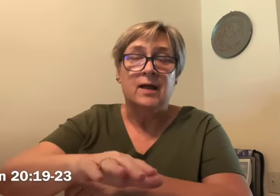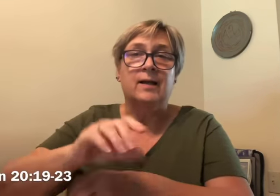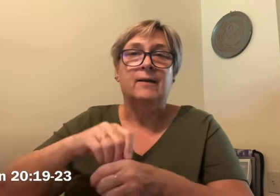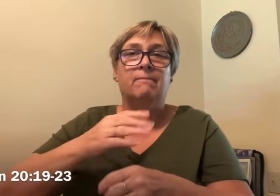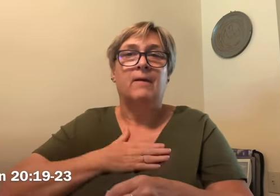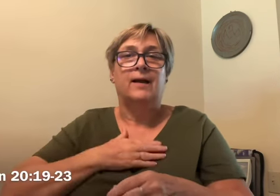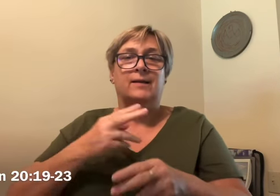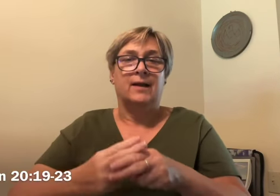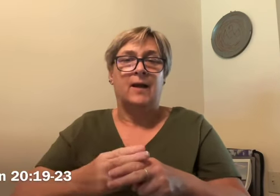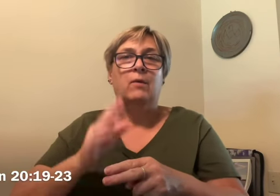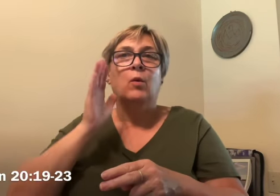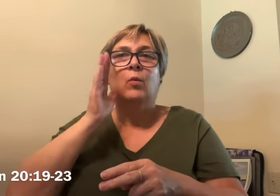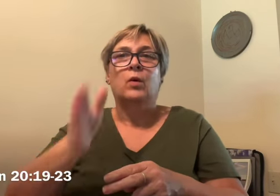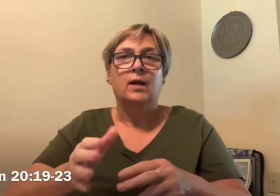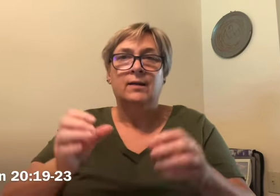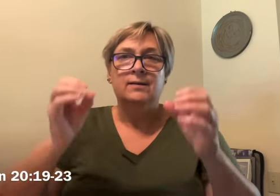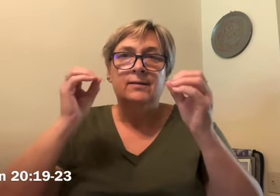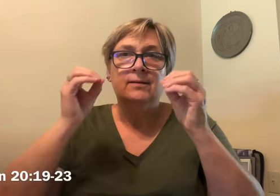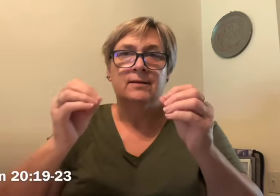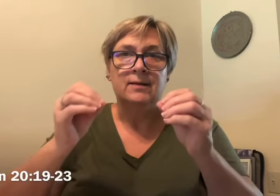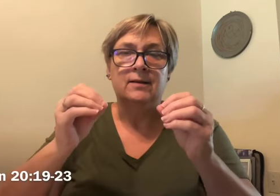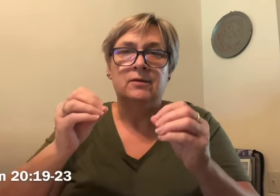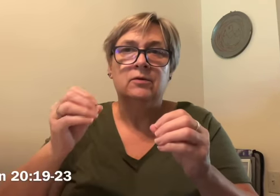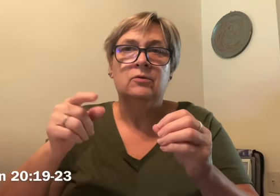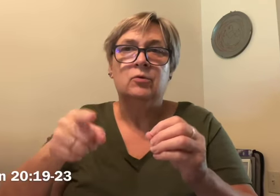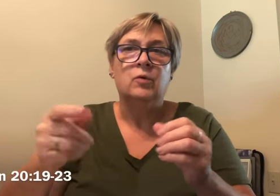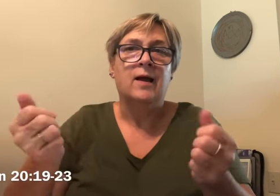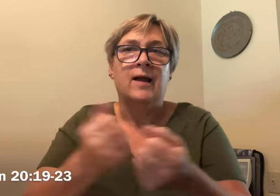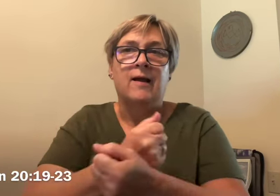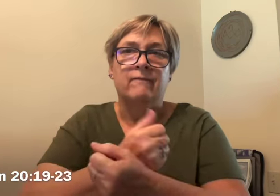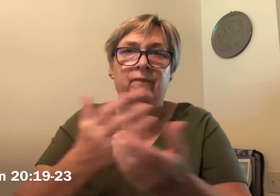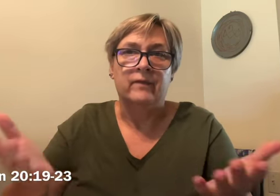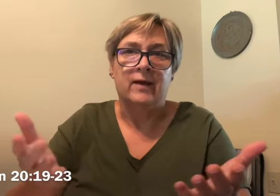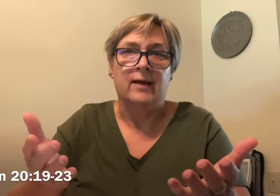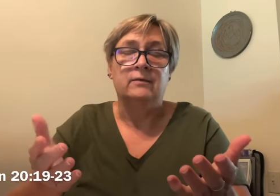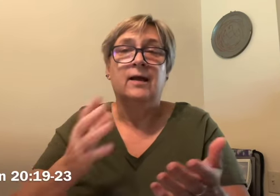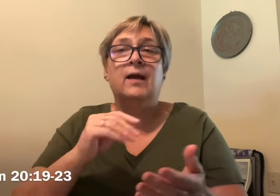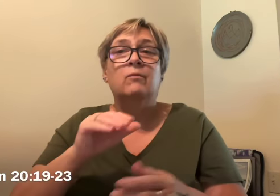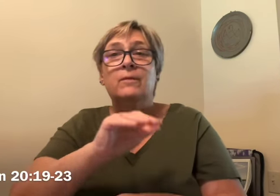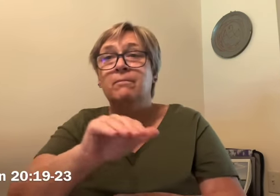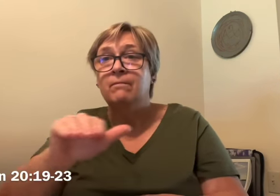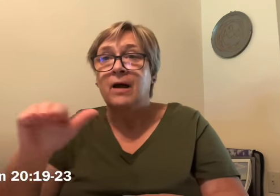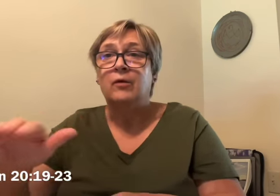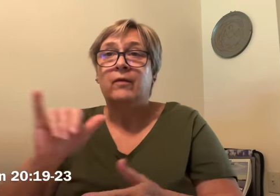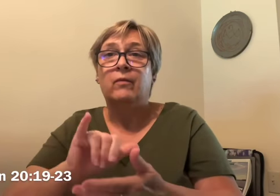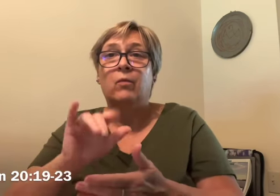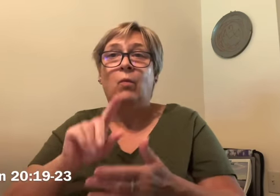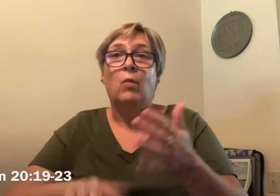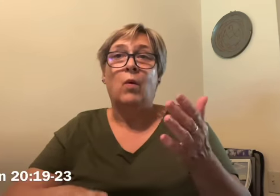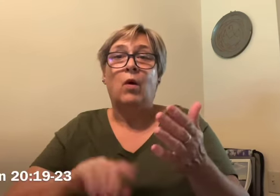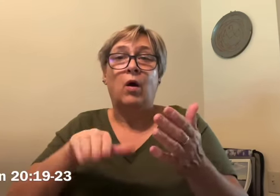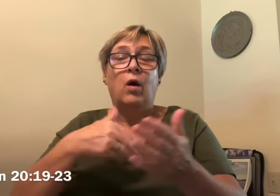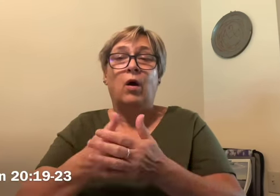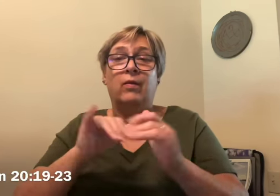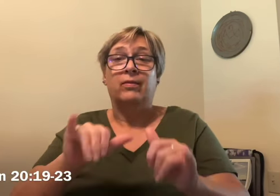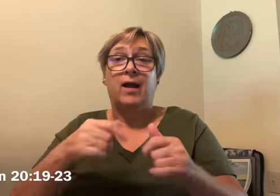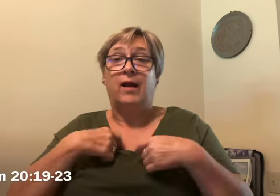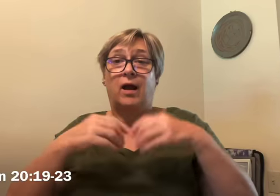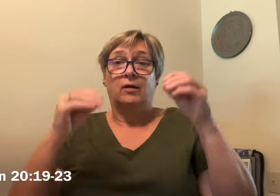Father will send in my name will teach you everything and remind you of all that